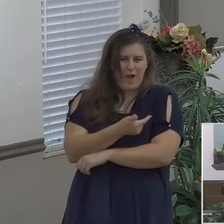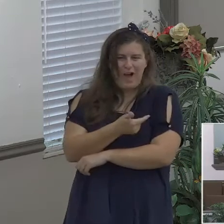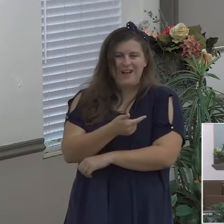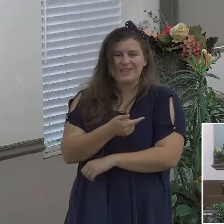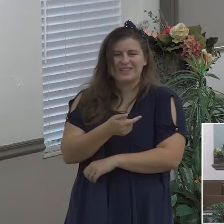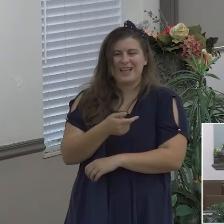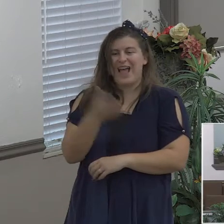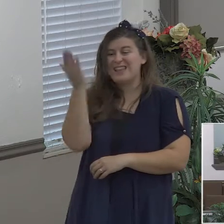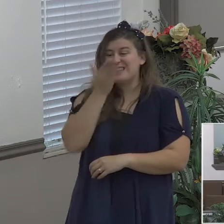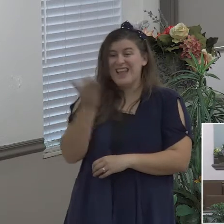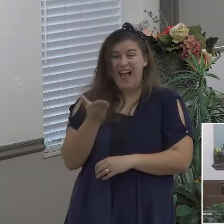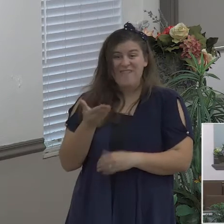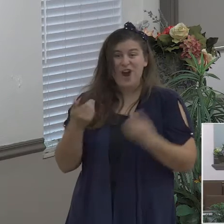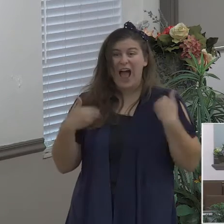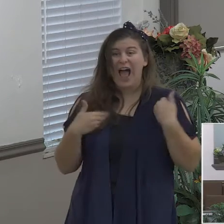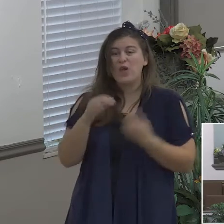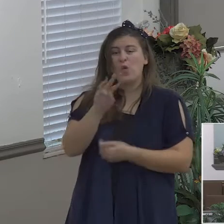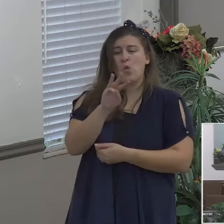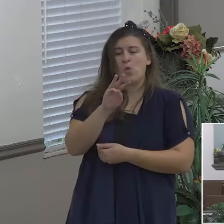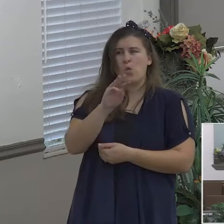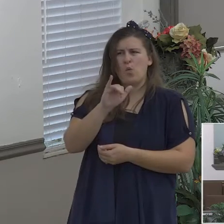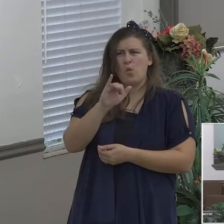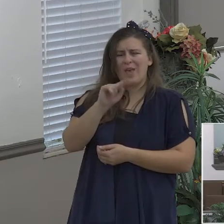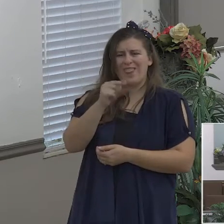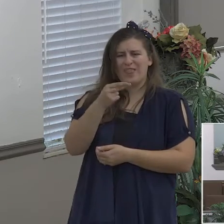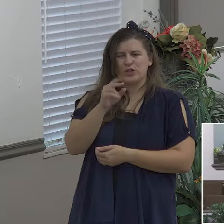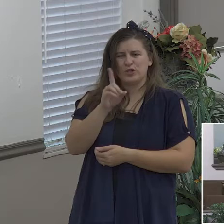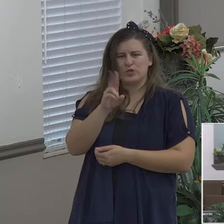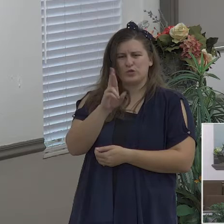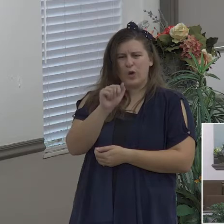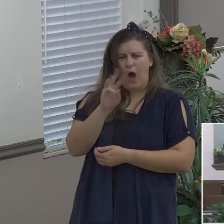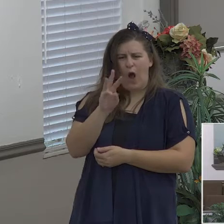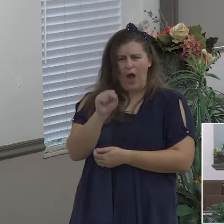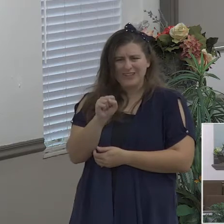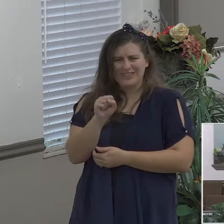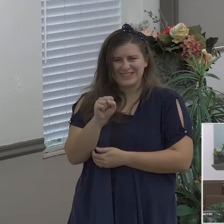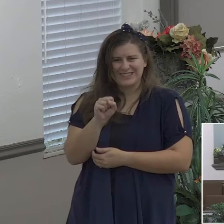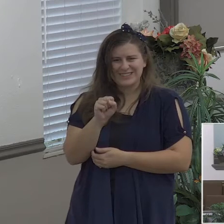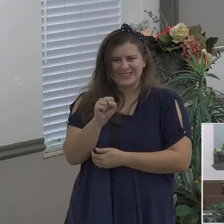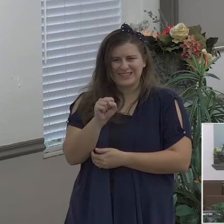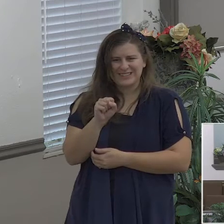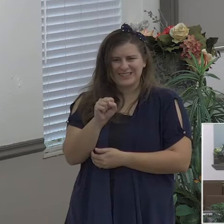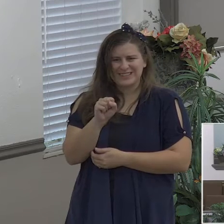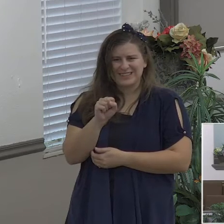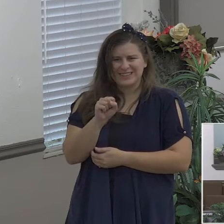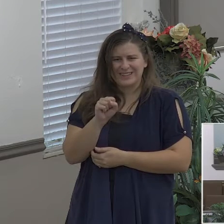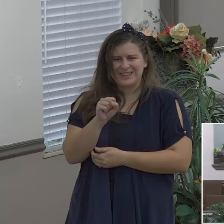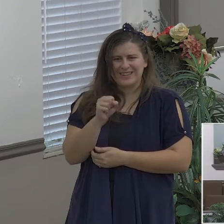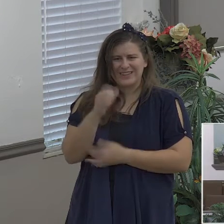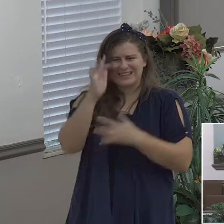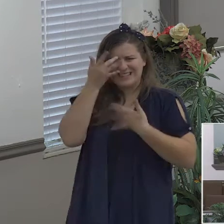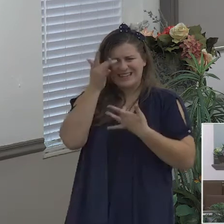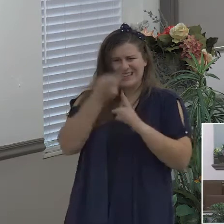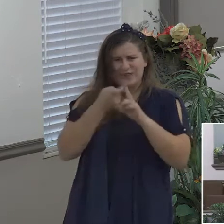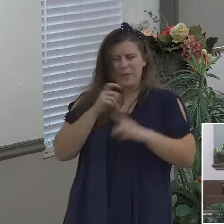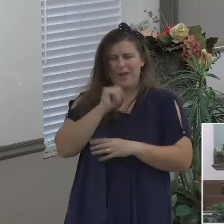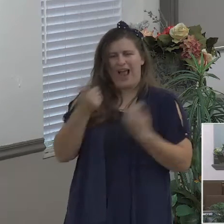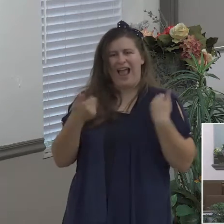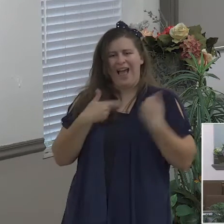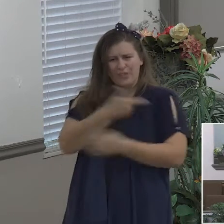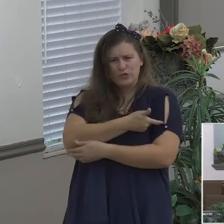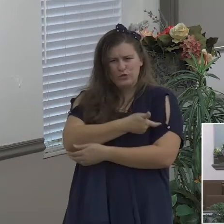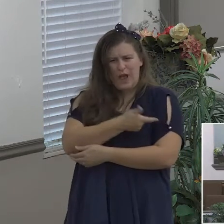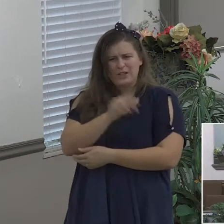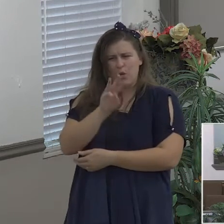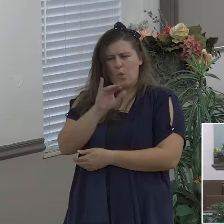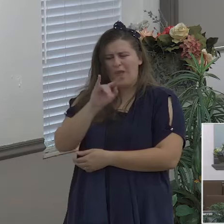I never had one millisecond of withdrawal and even even